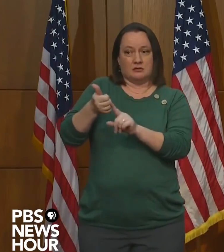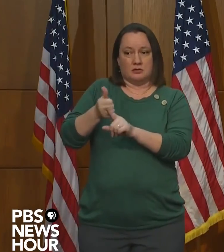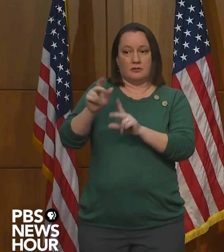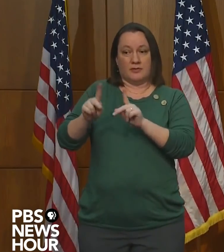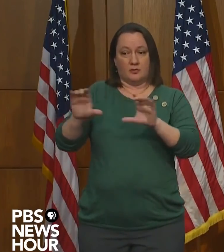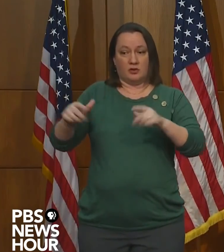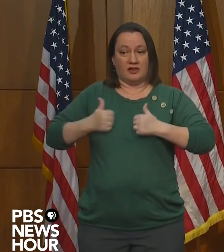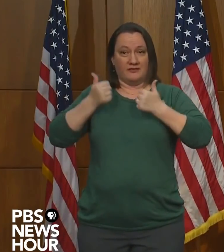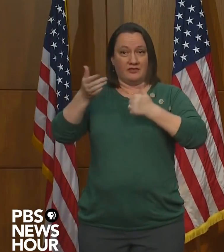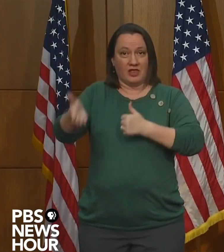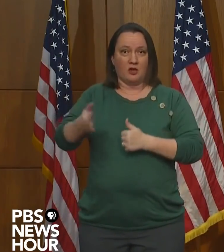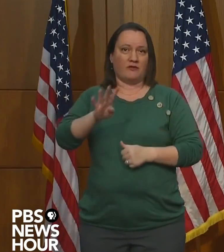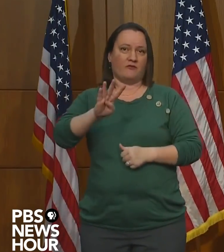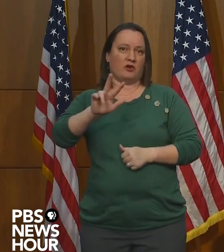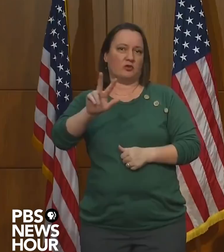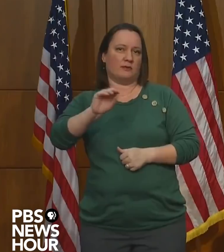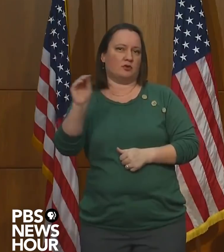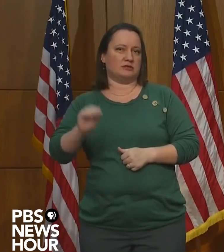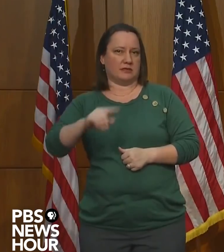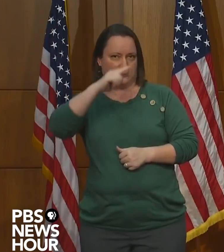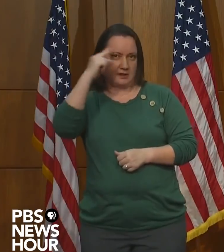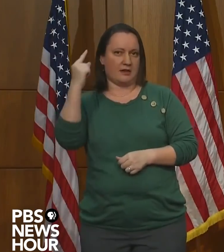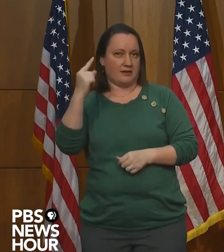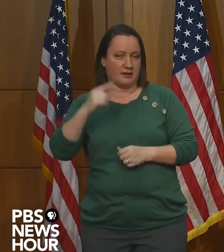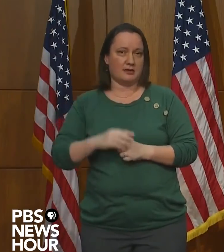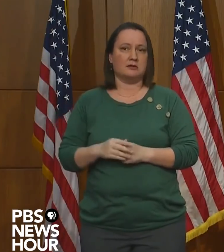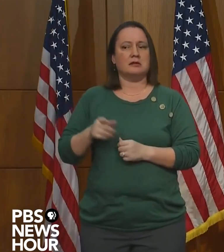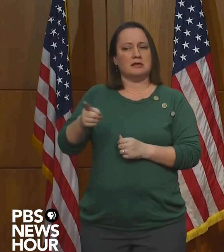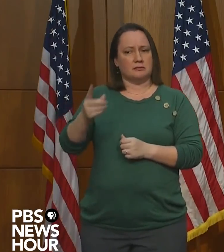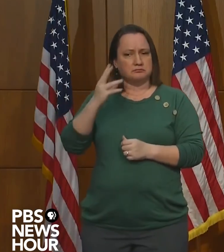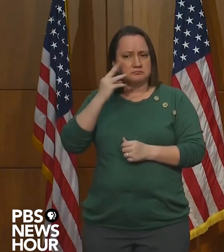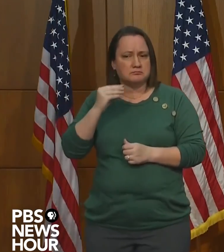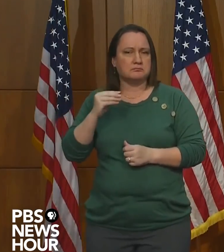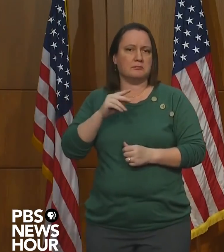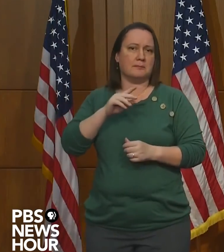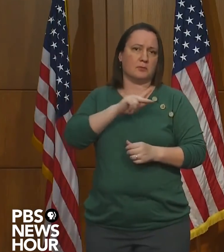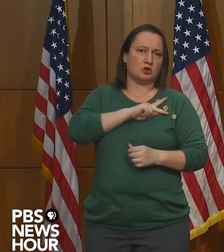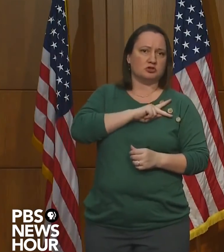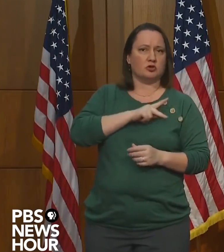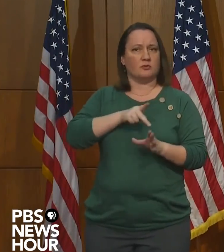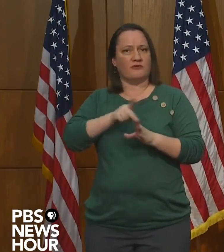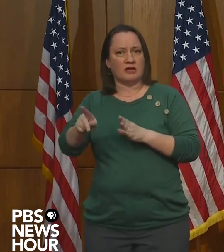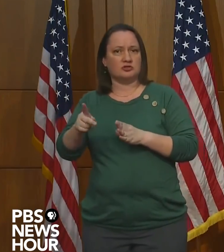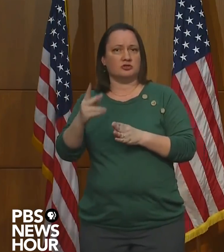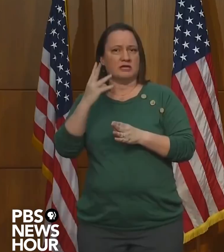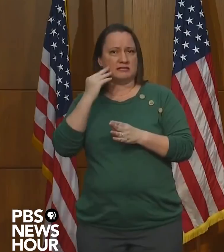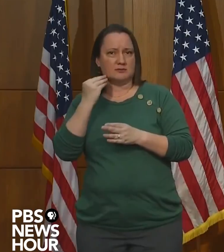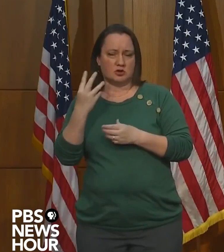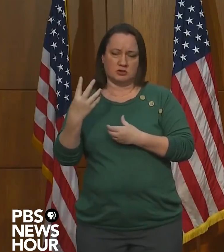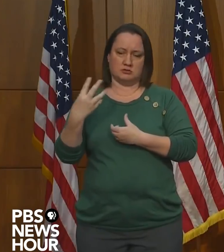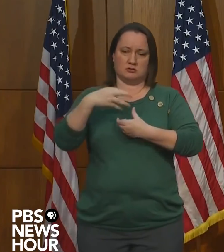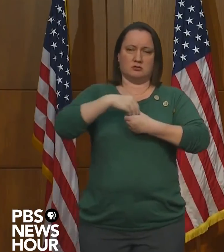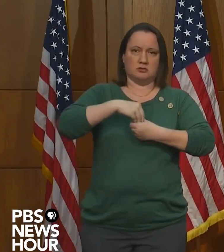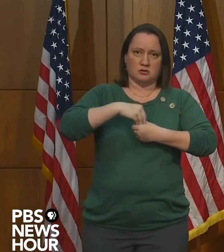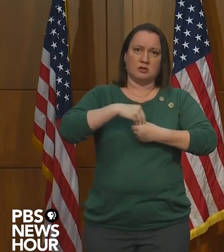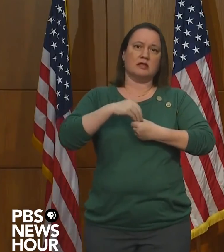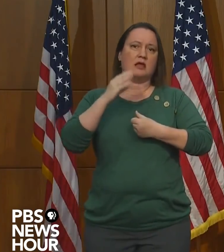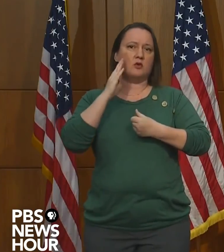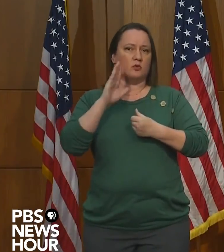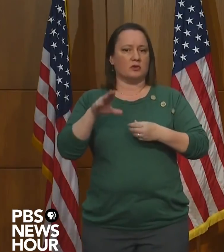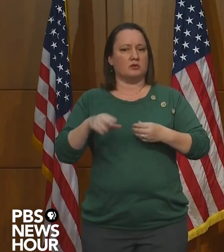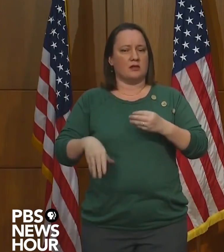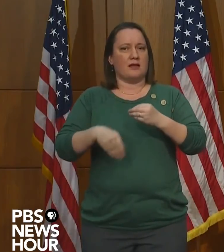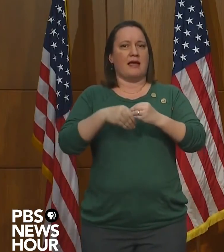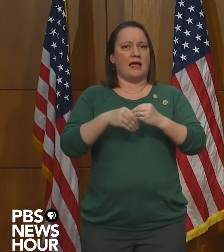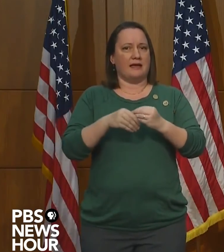population, he will bring personal and professional experience that will provide an important perspective to the Crime Commission's work.